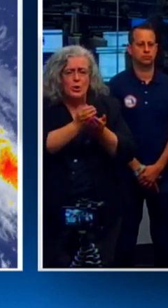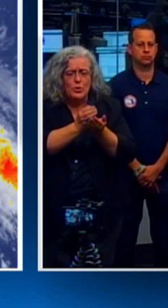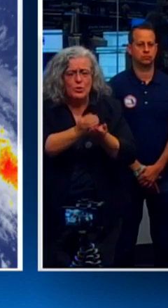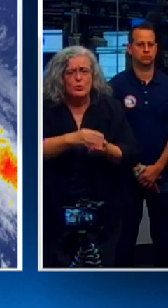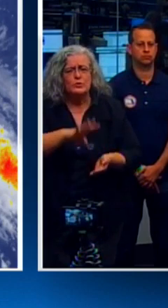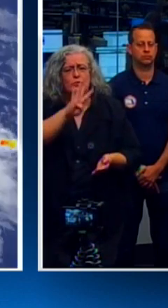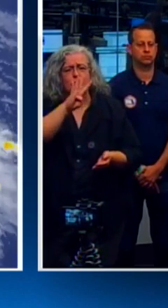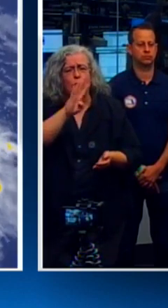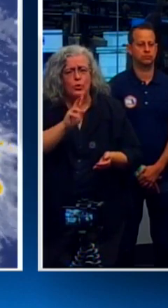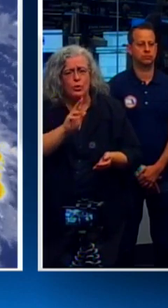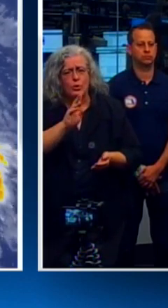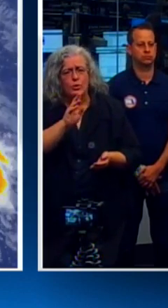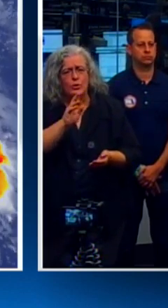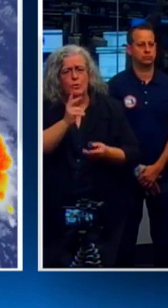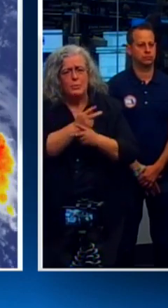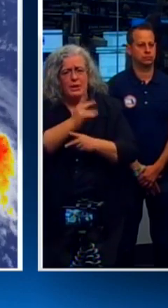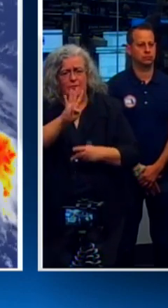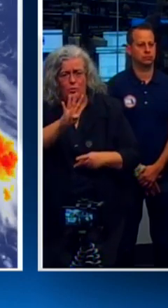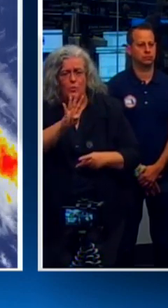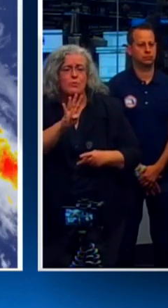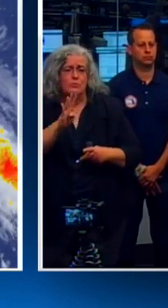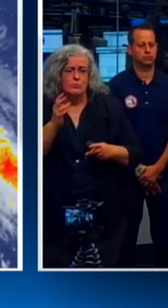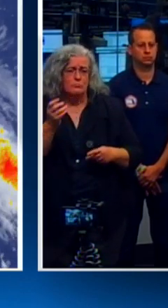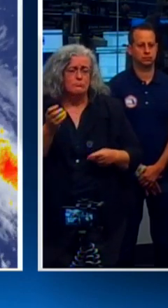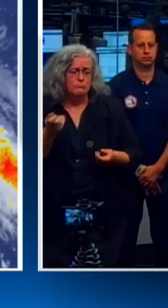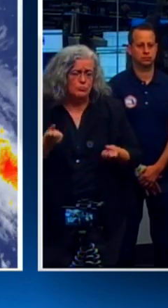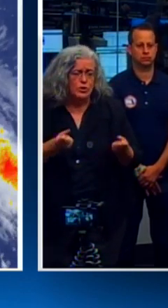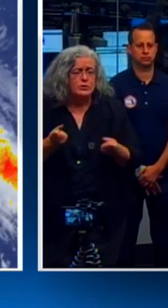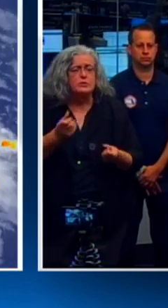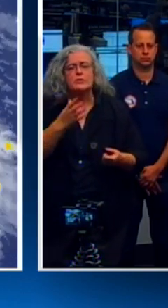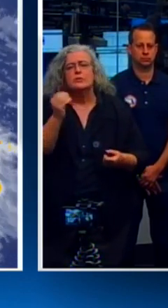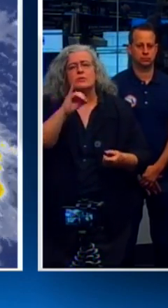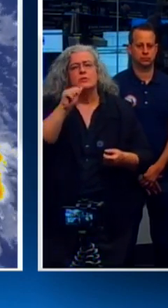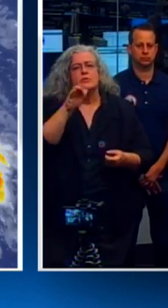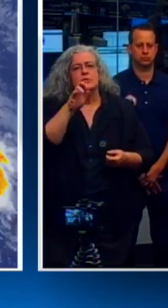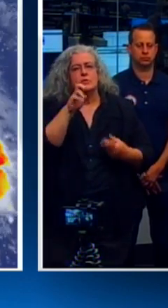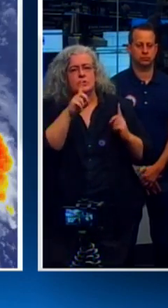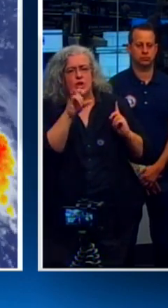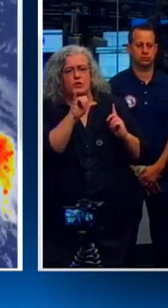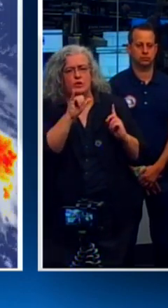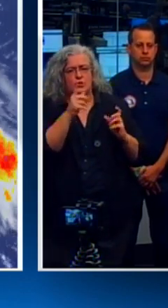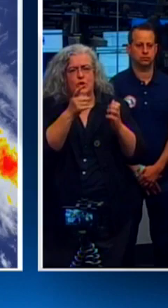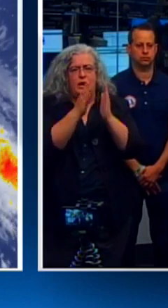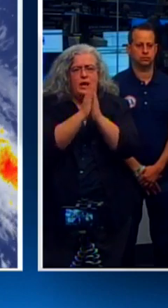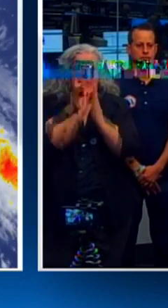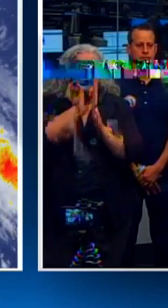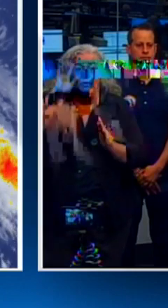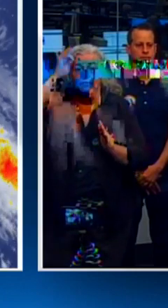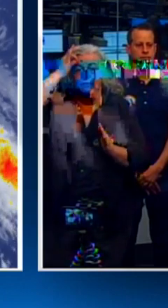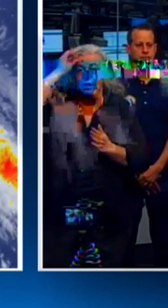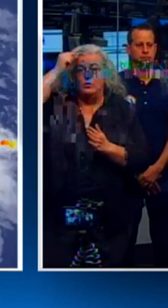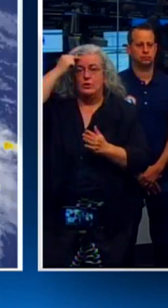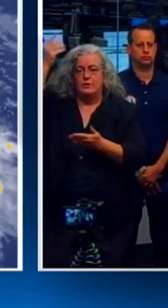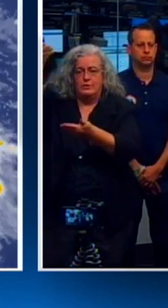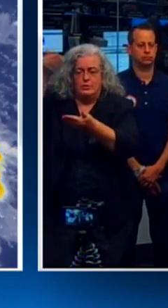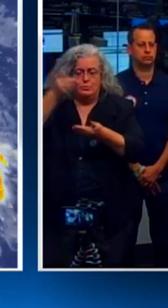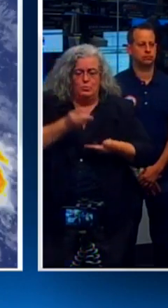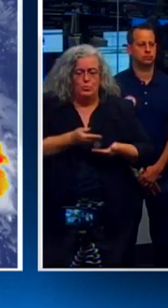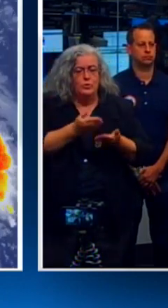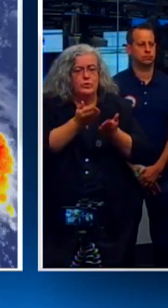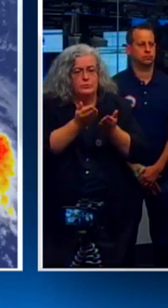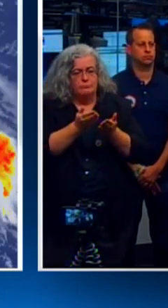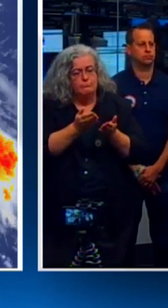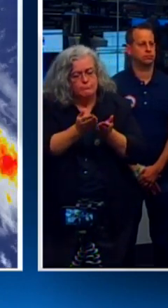Jared has also requested vehicles from the federal government that are able to navigate